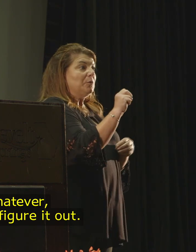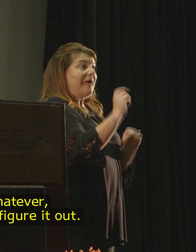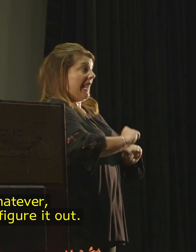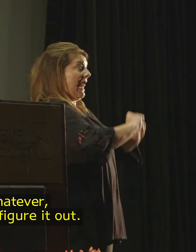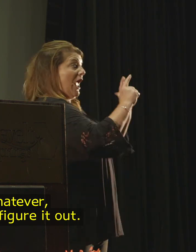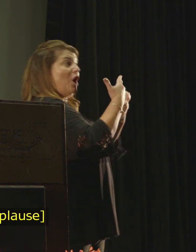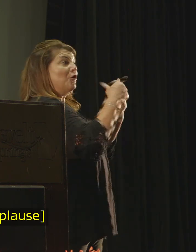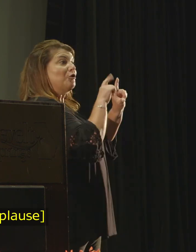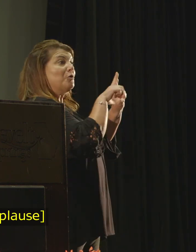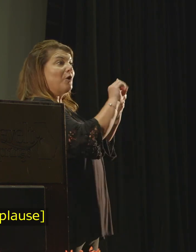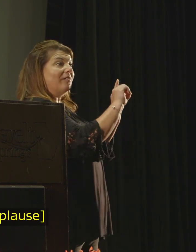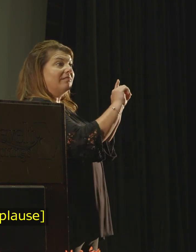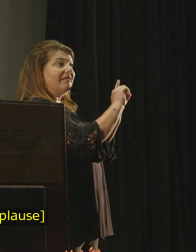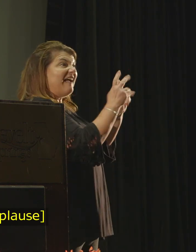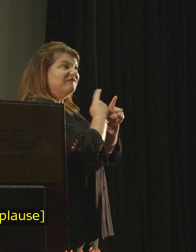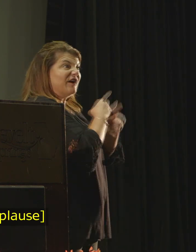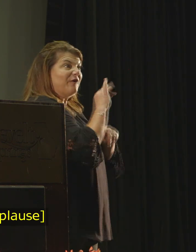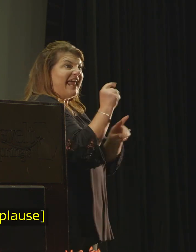And figure it out.